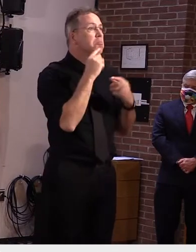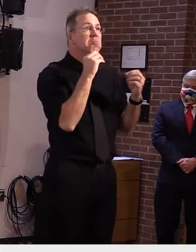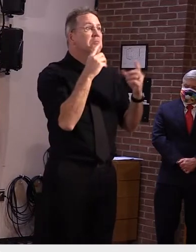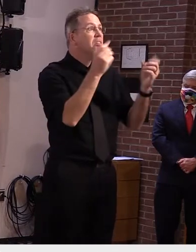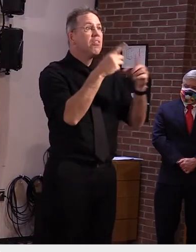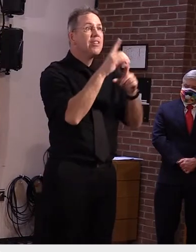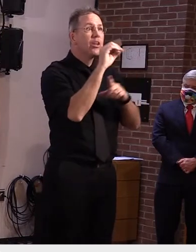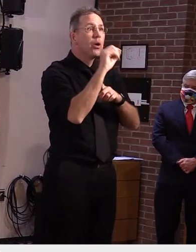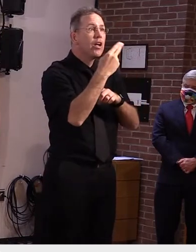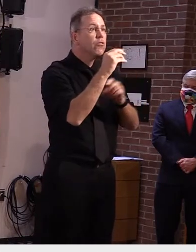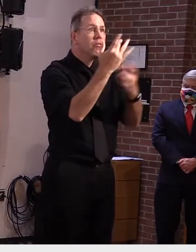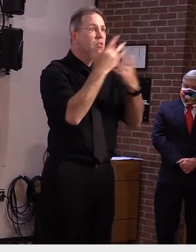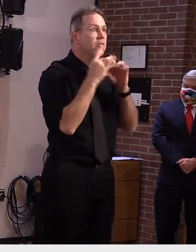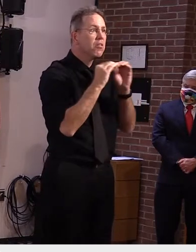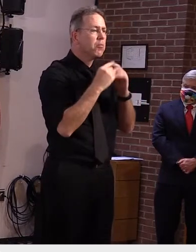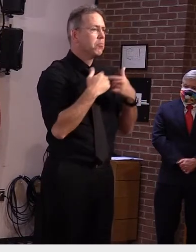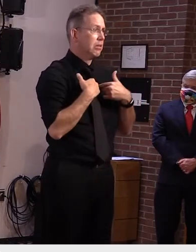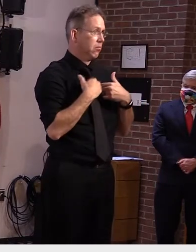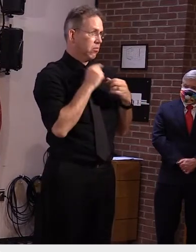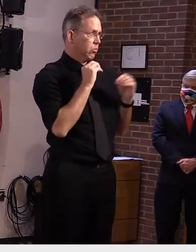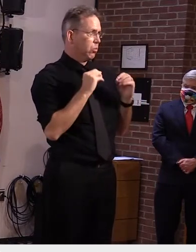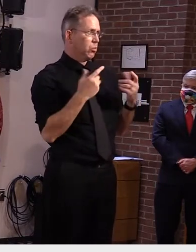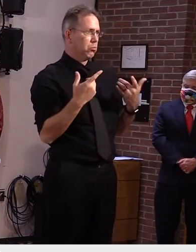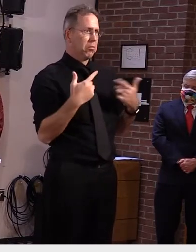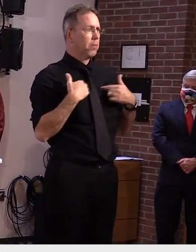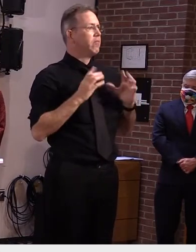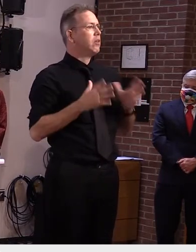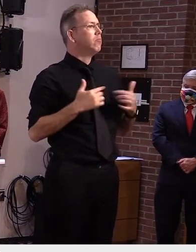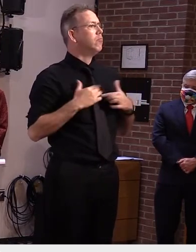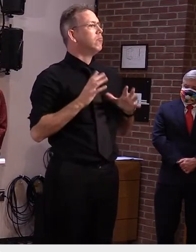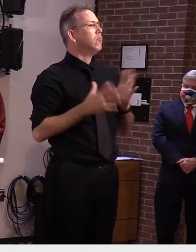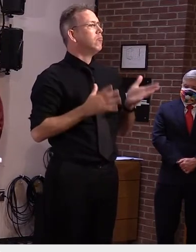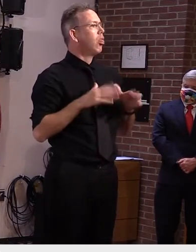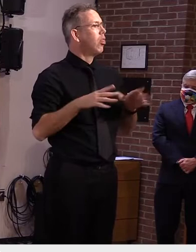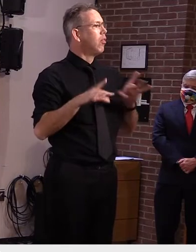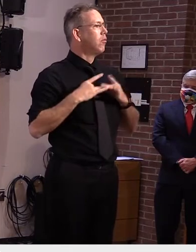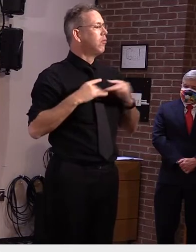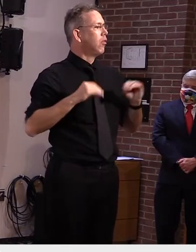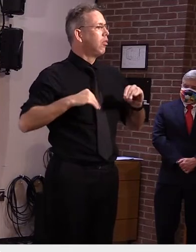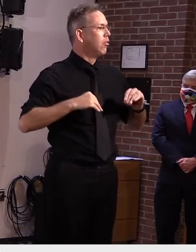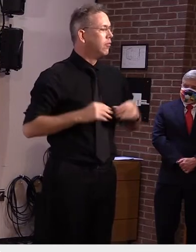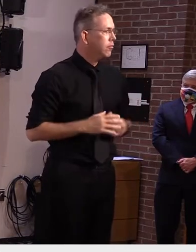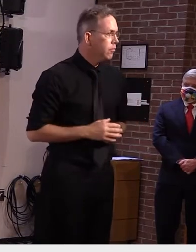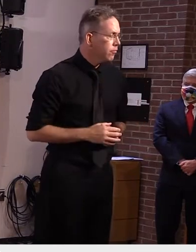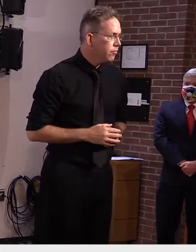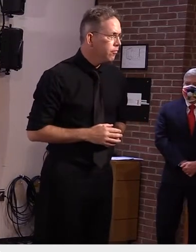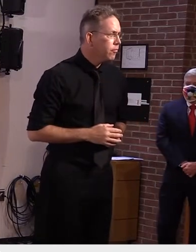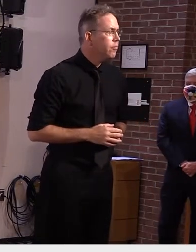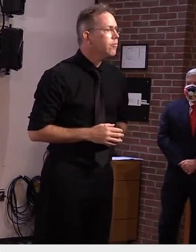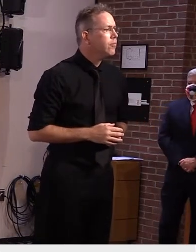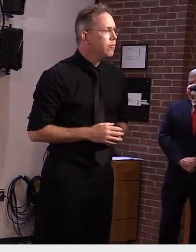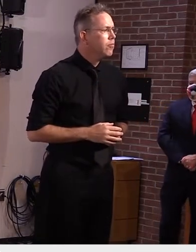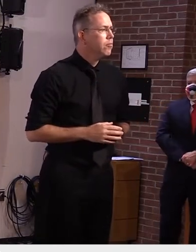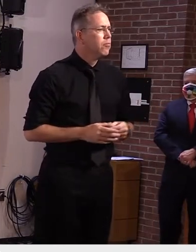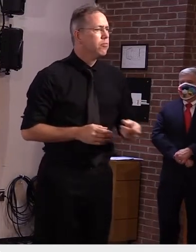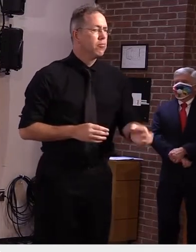department does that help i think it does yes thank you